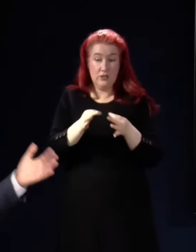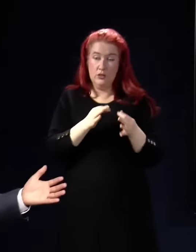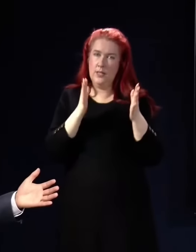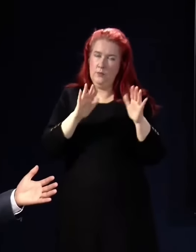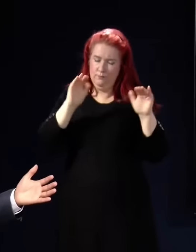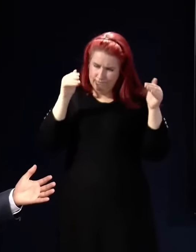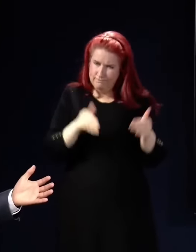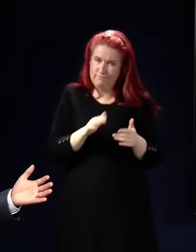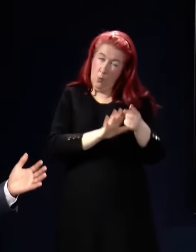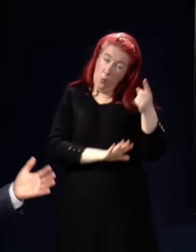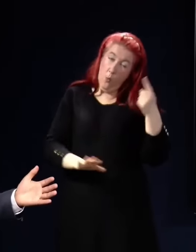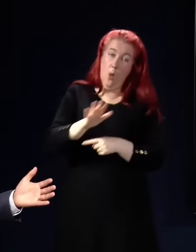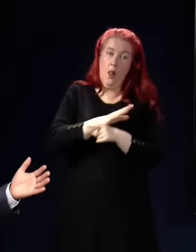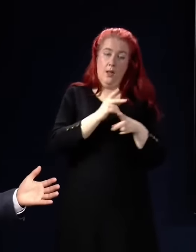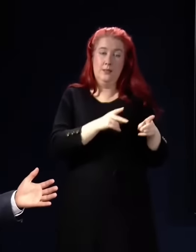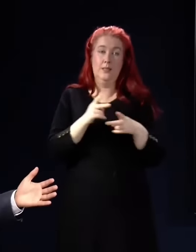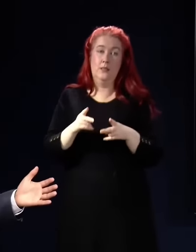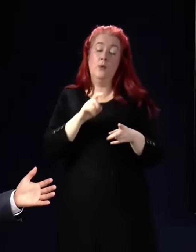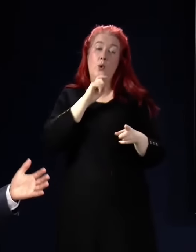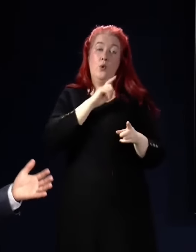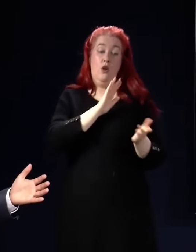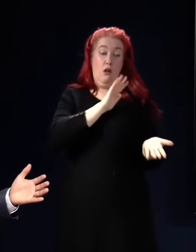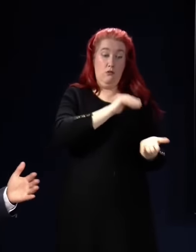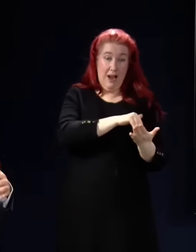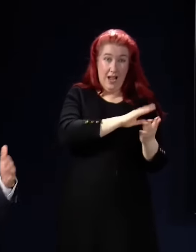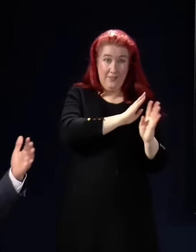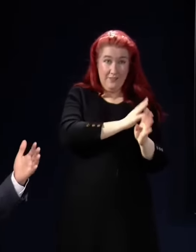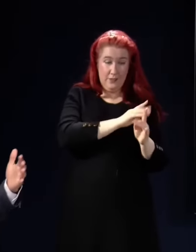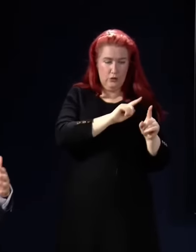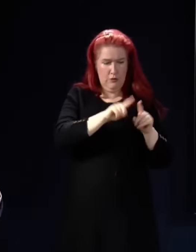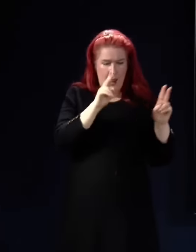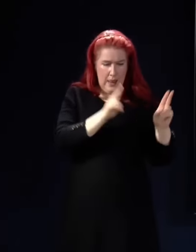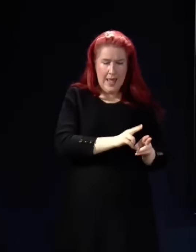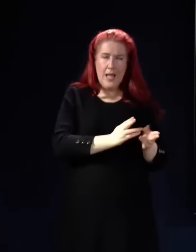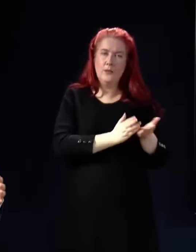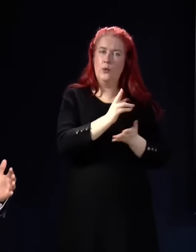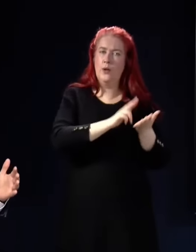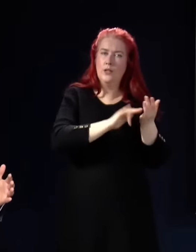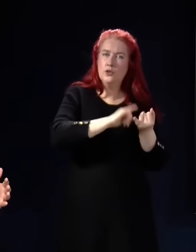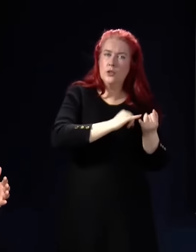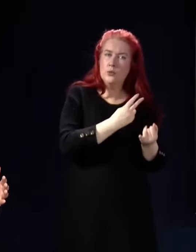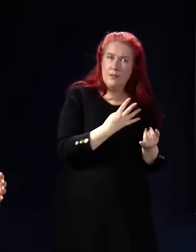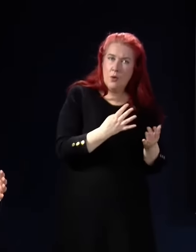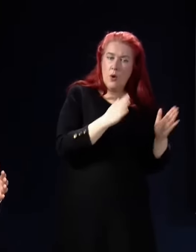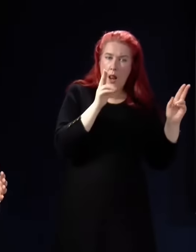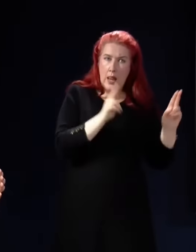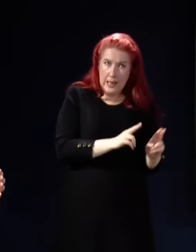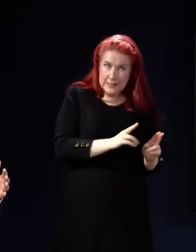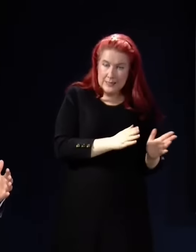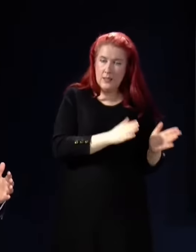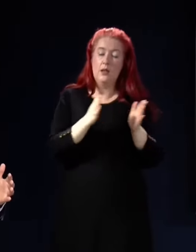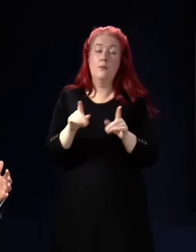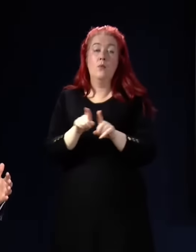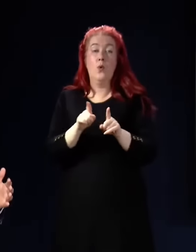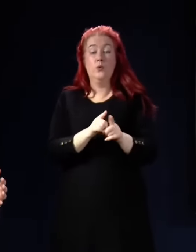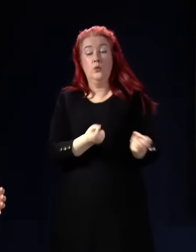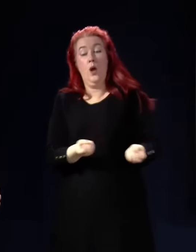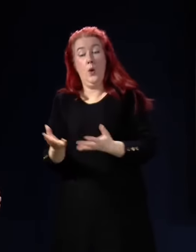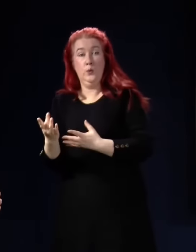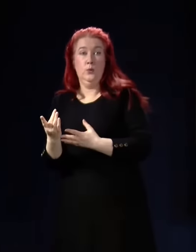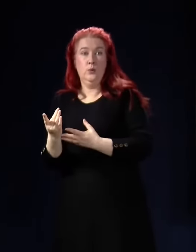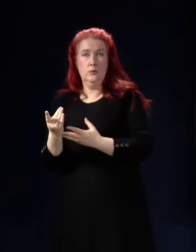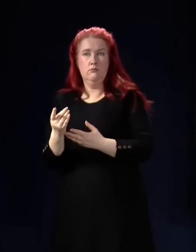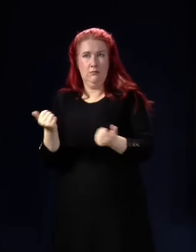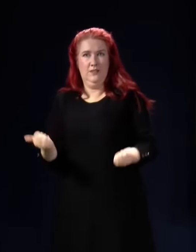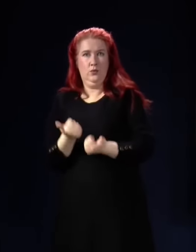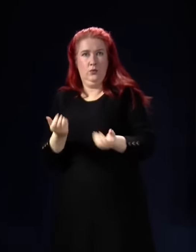reduce the number of people coming at the front door as best we can through NHS 24 and so on and so forth, and also discharge out the back door as quickly